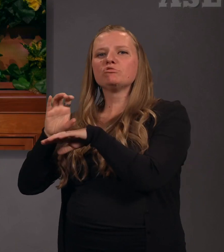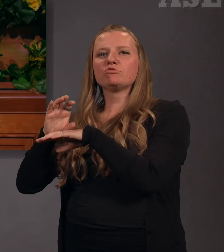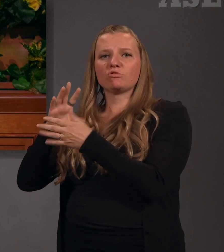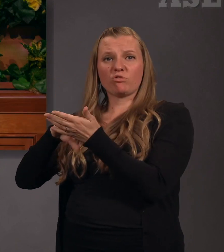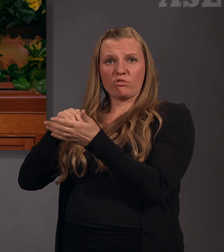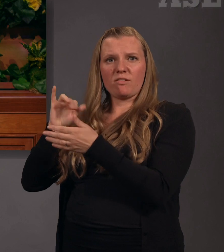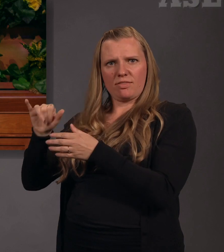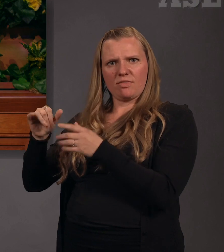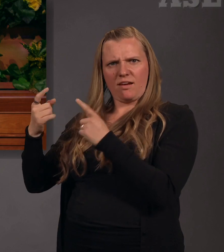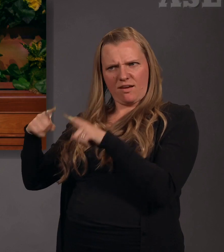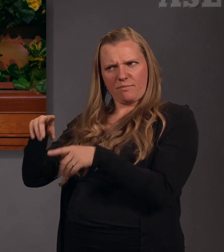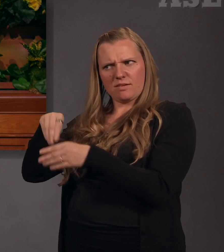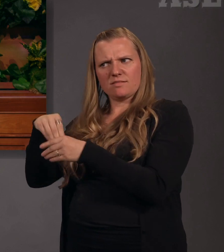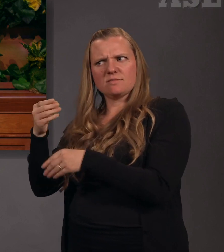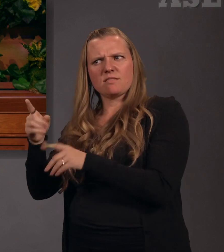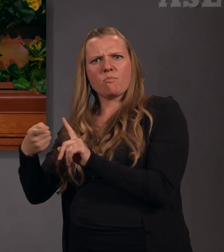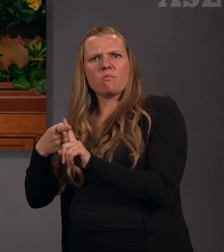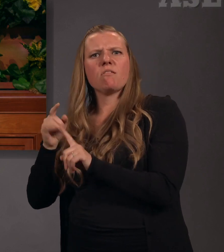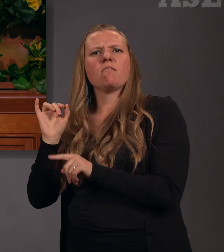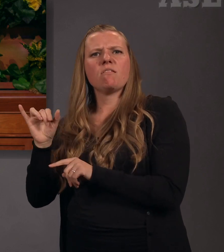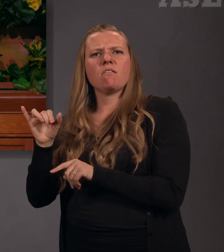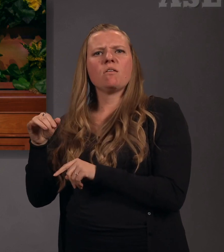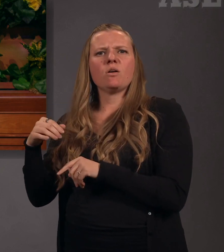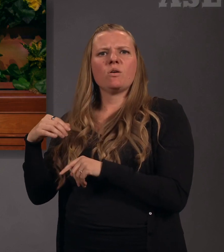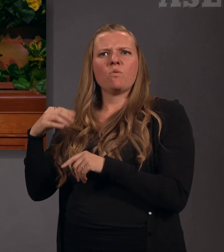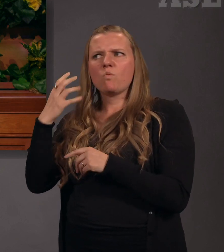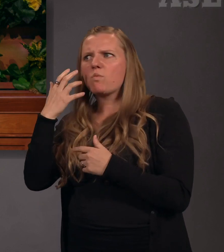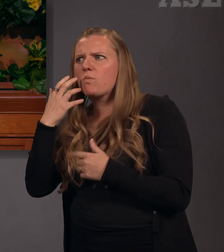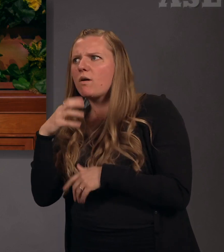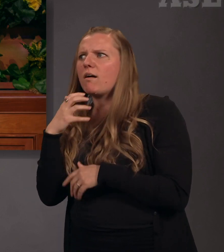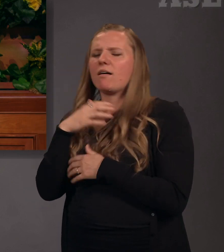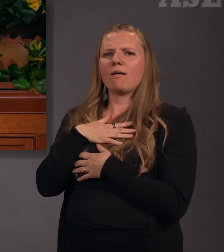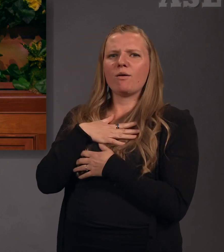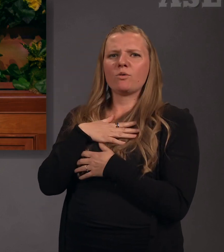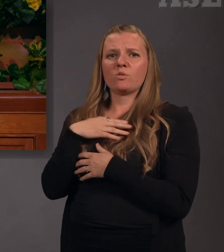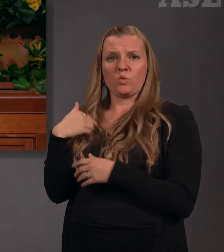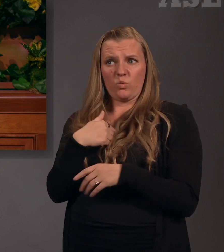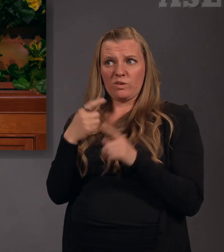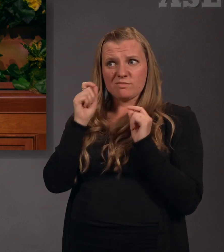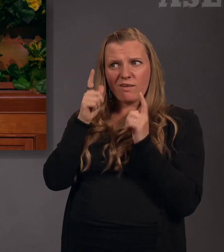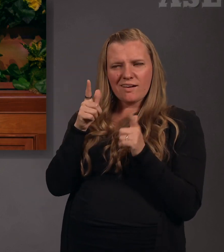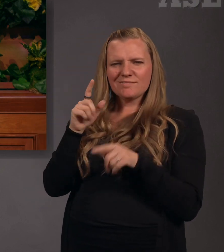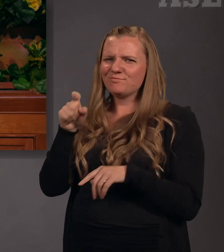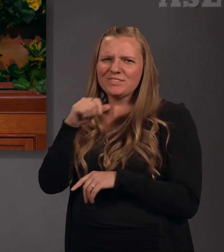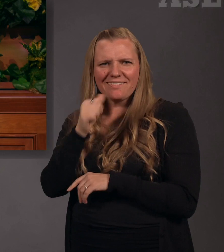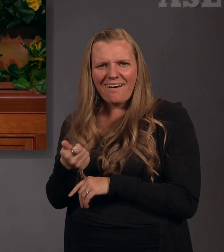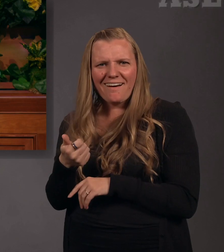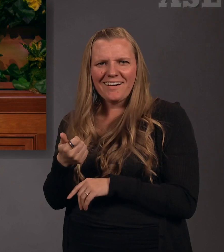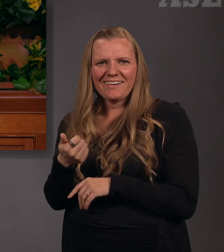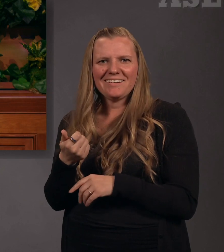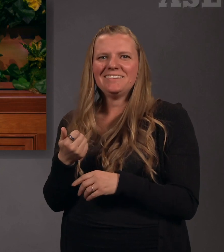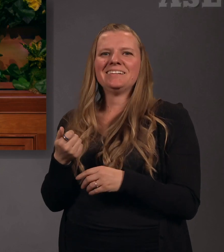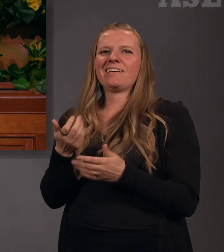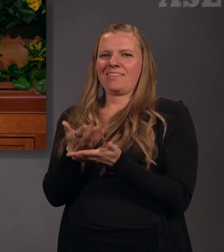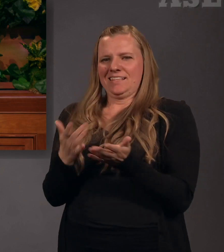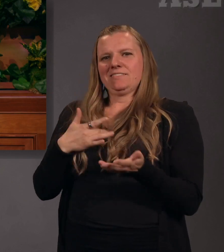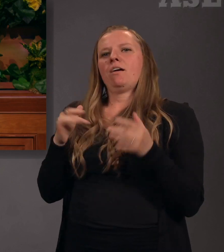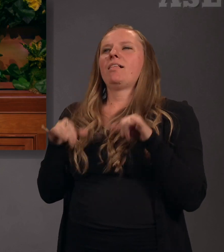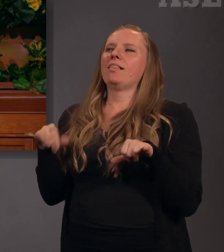the majesty of what happens in the temple. What could become common or routine for us is sometimes seen